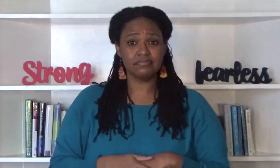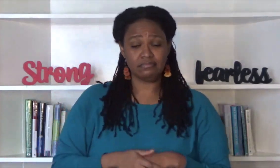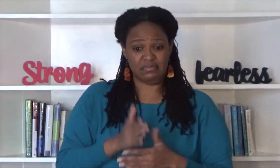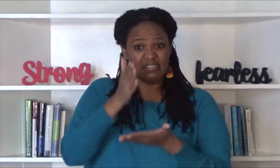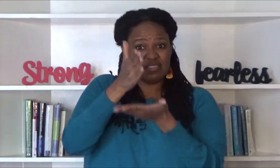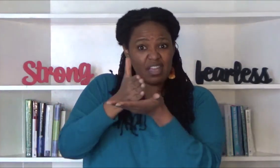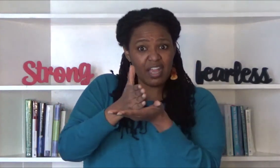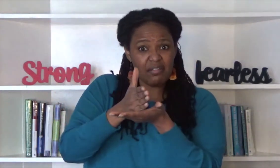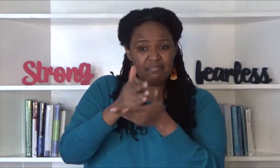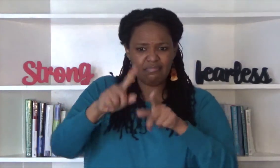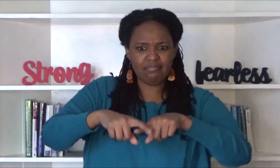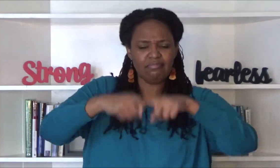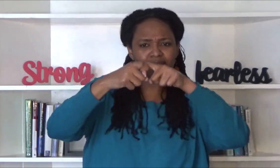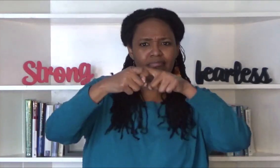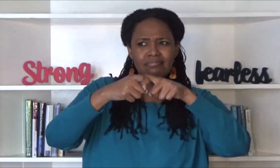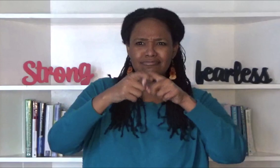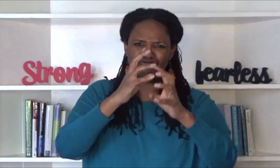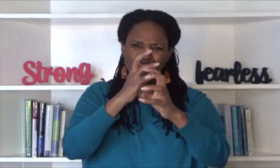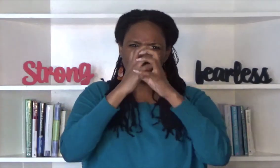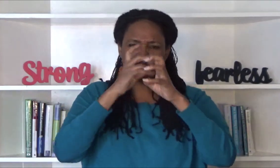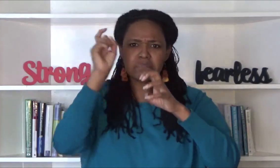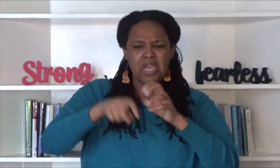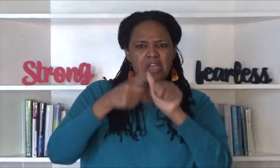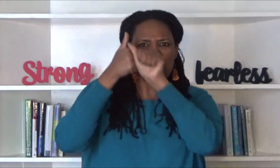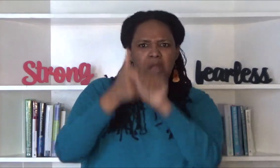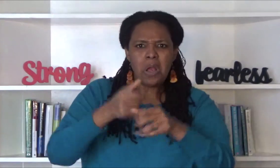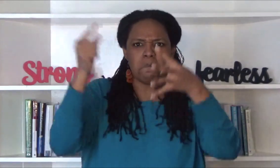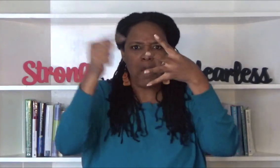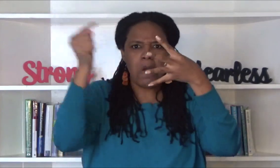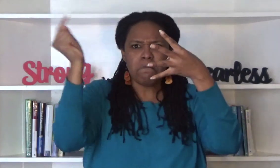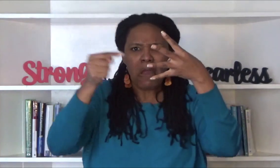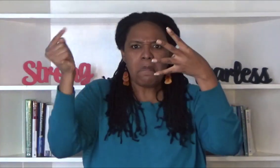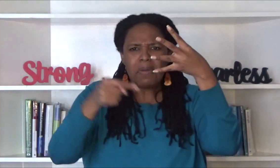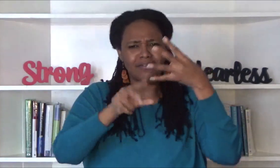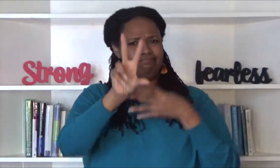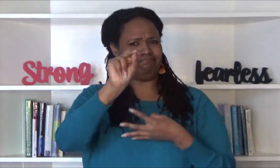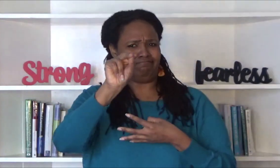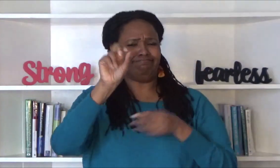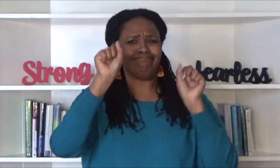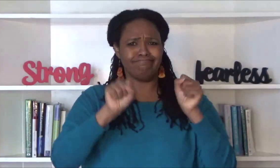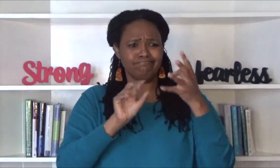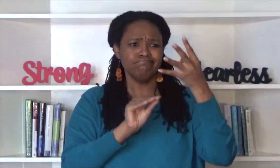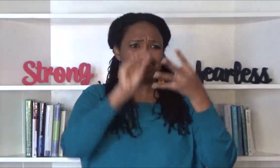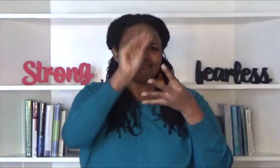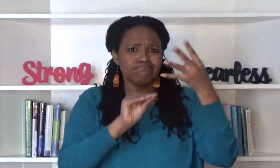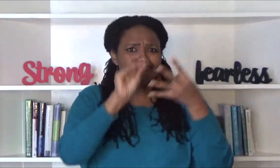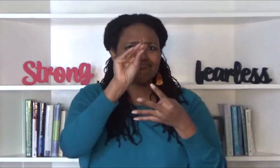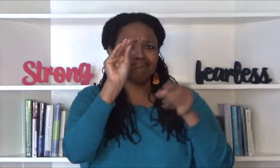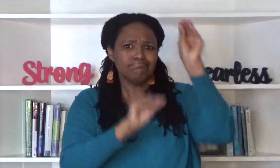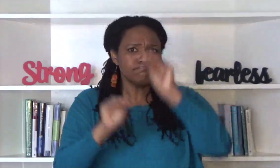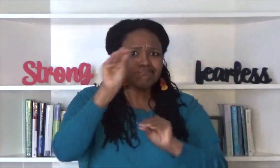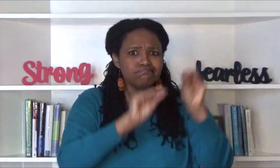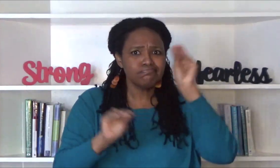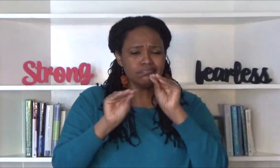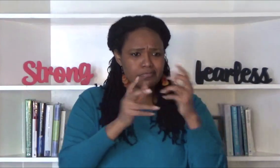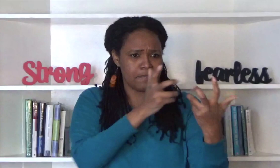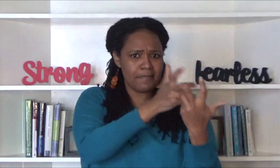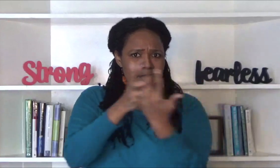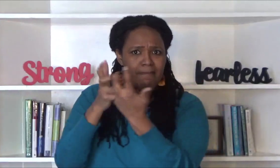stop is not a rigid technique you can rearrange the letters to fit the specific scenario you are experiencing